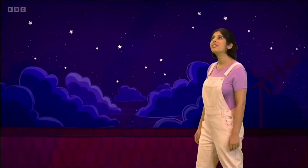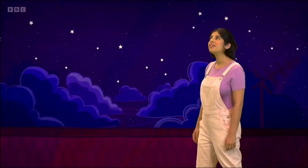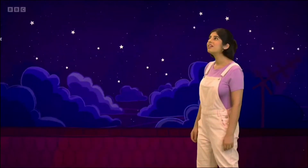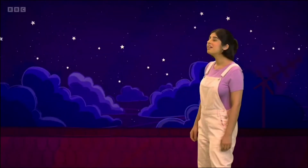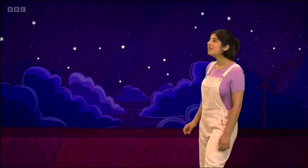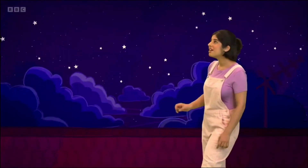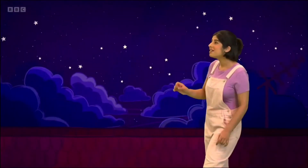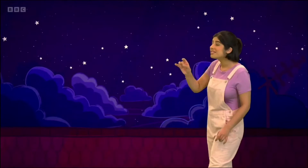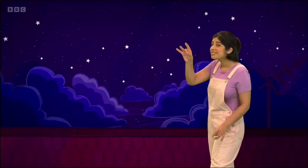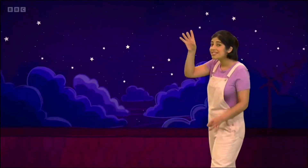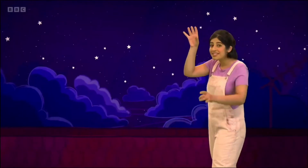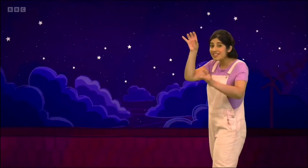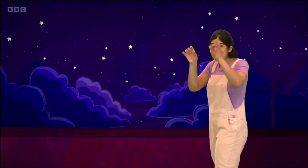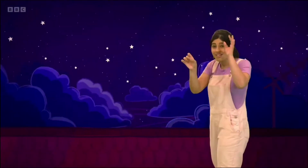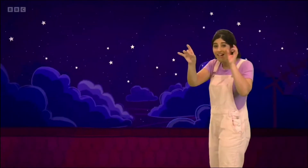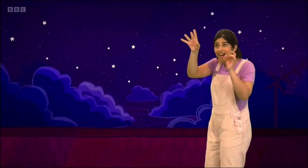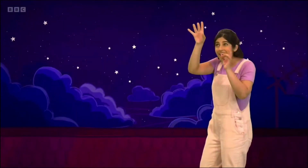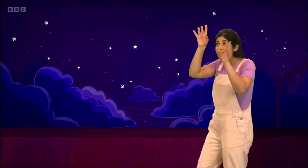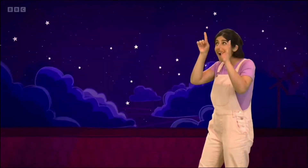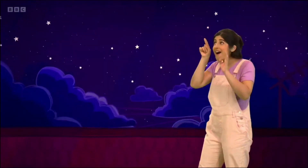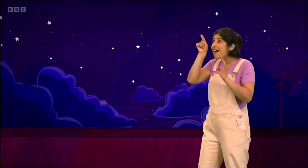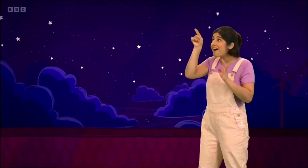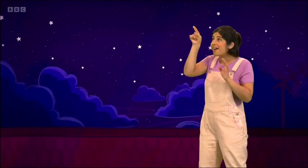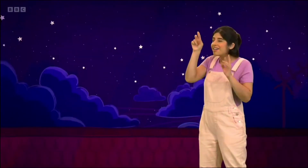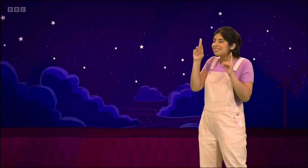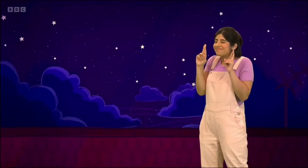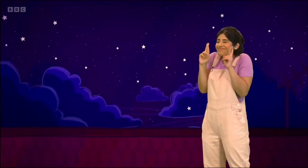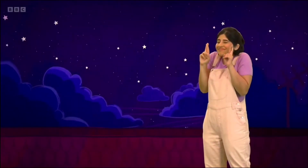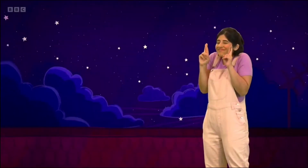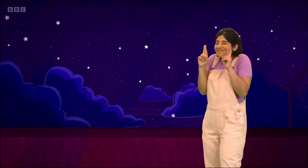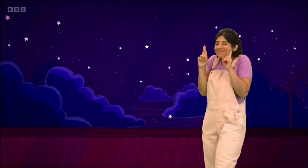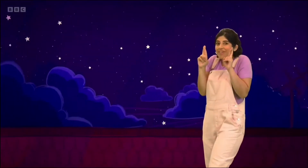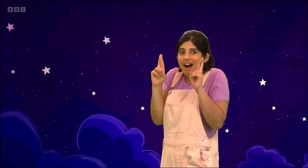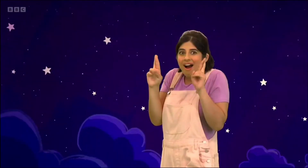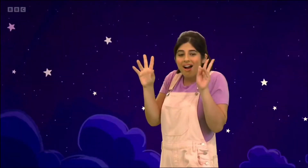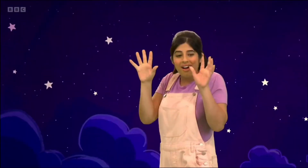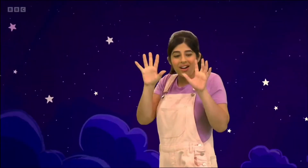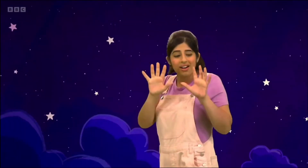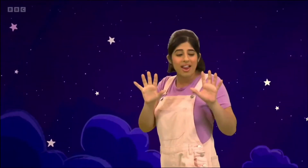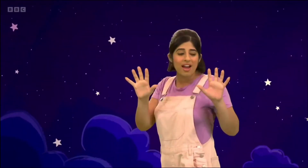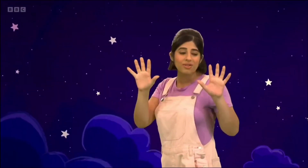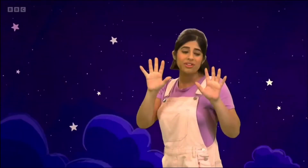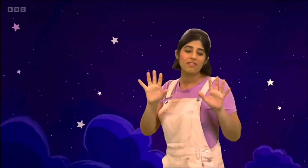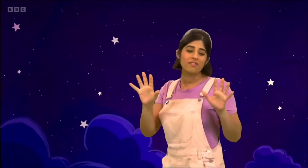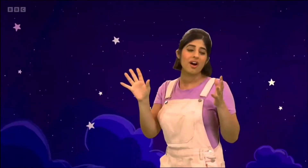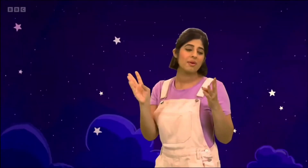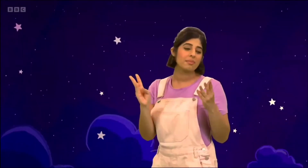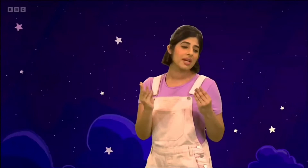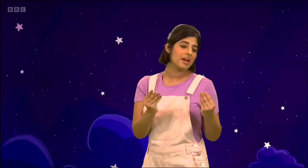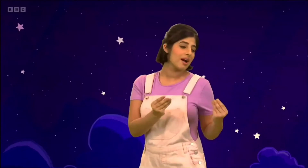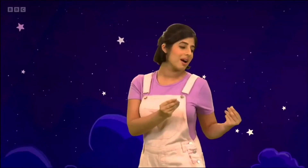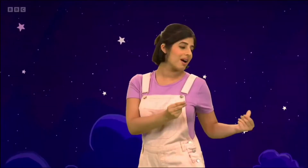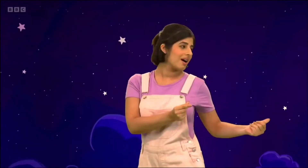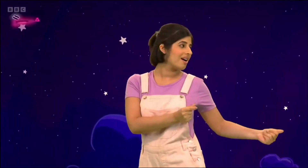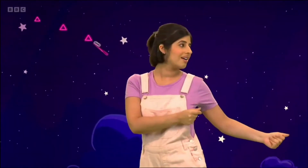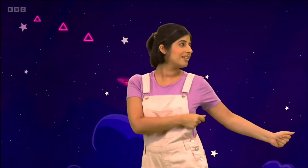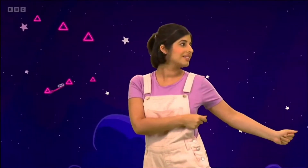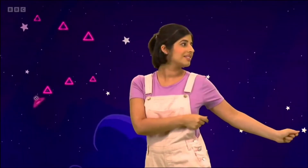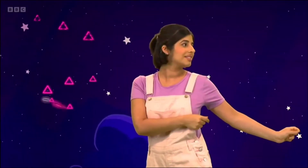Someday I'll wish upon a star and wake up where the clouds are far behind